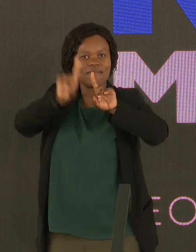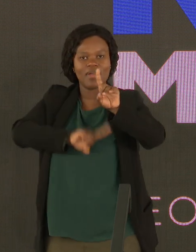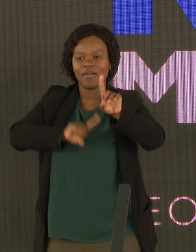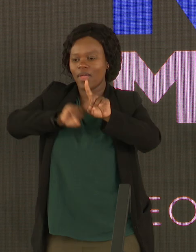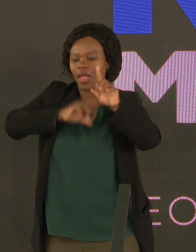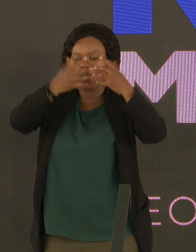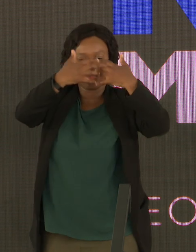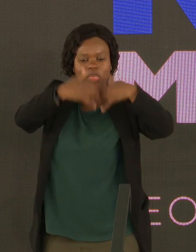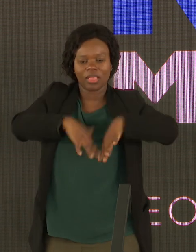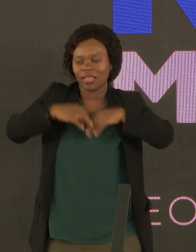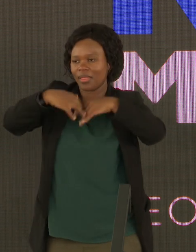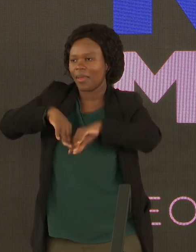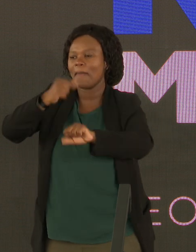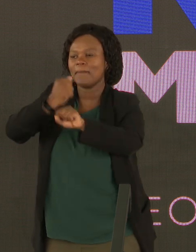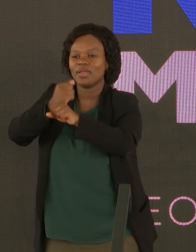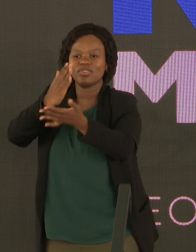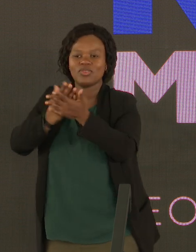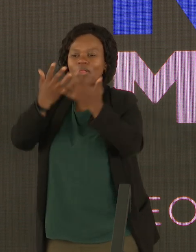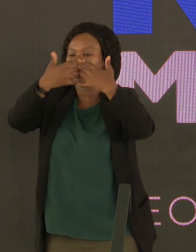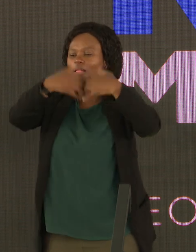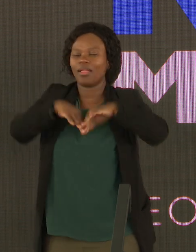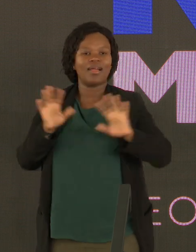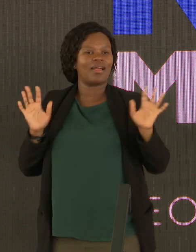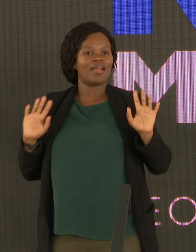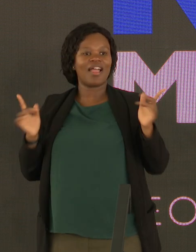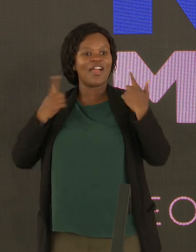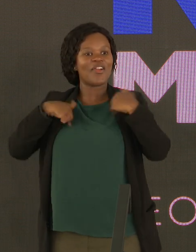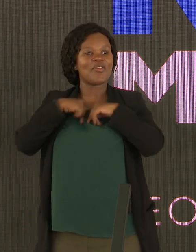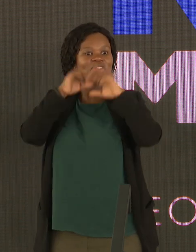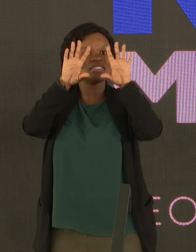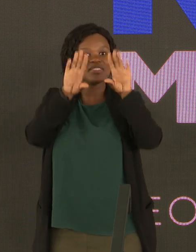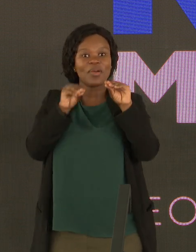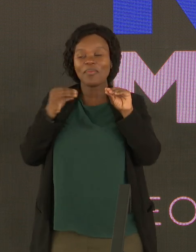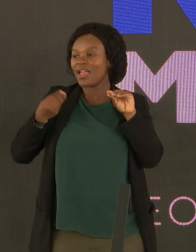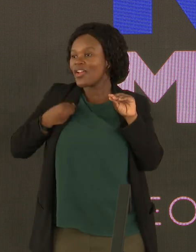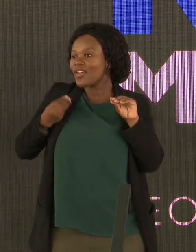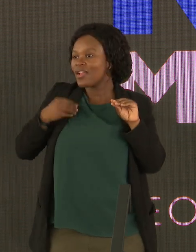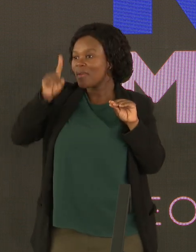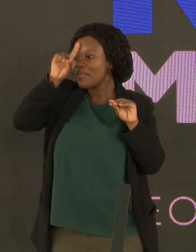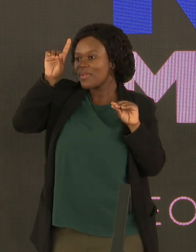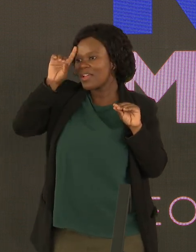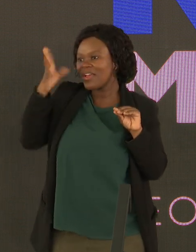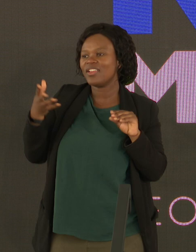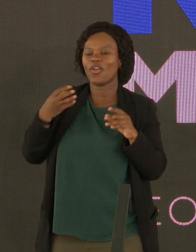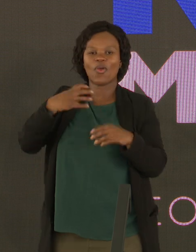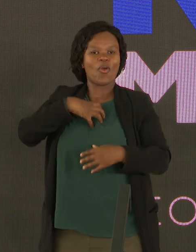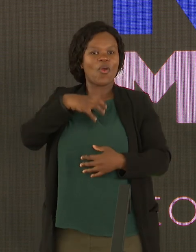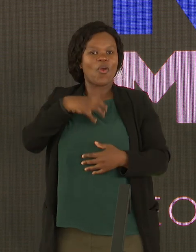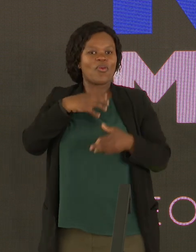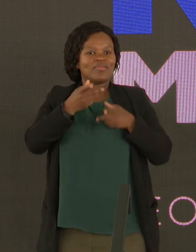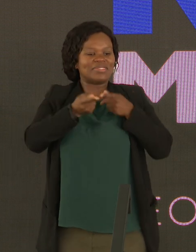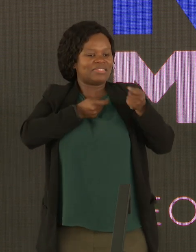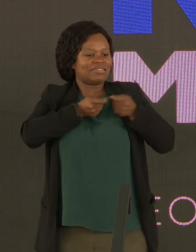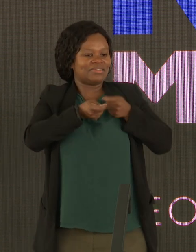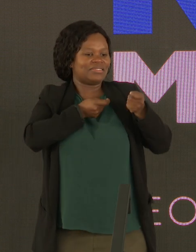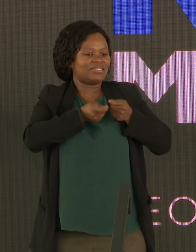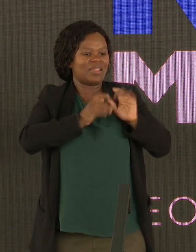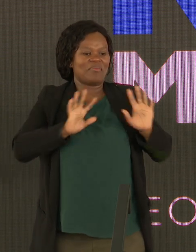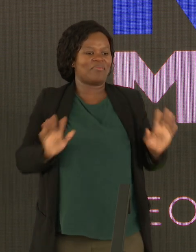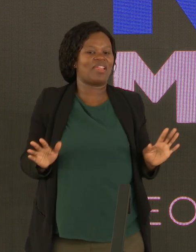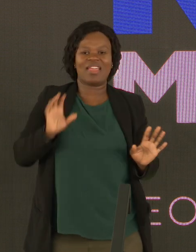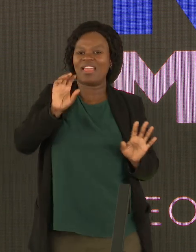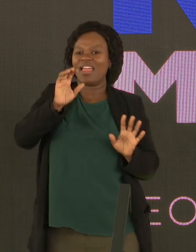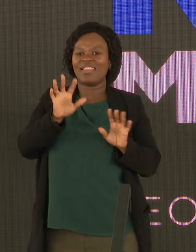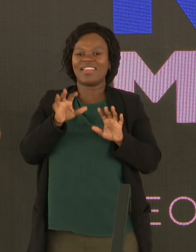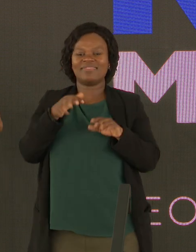we need to ensure that they don't fail. And also we need to stop reducing young black people to owning spousal shops and tuck shops and car